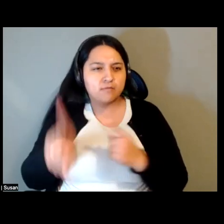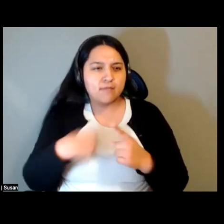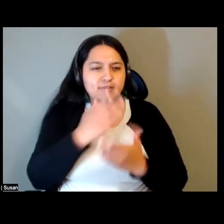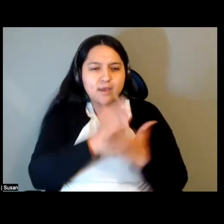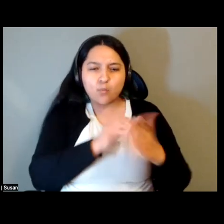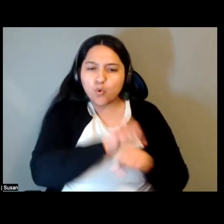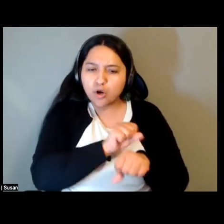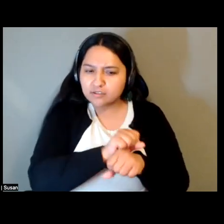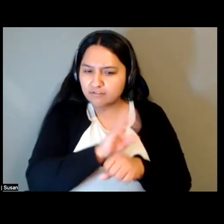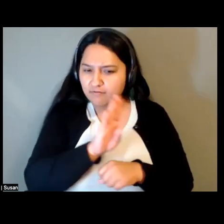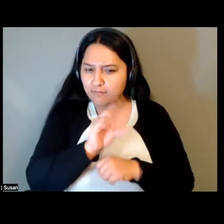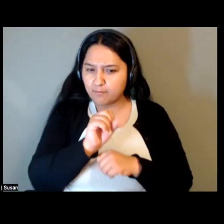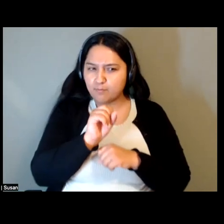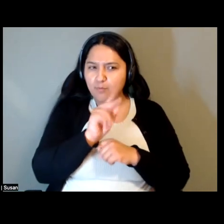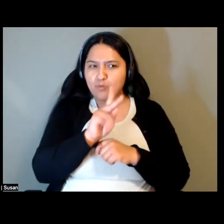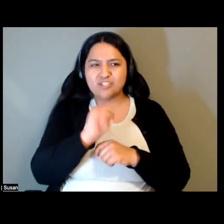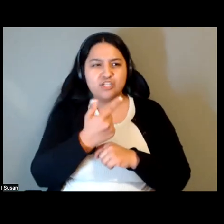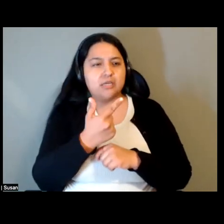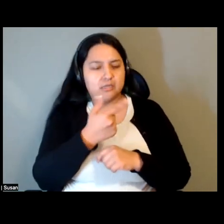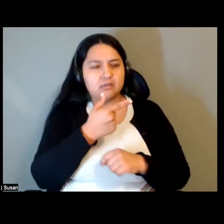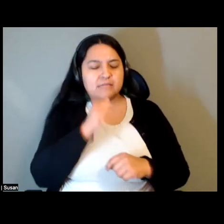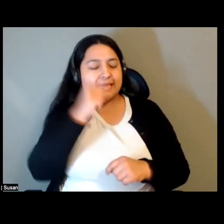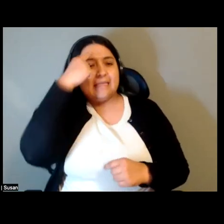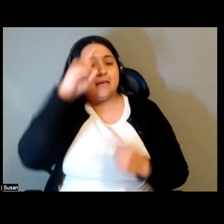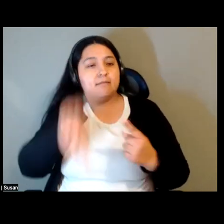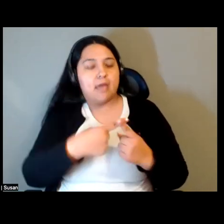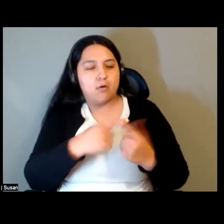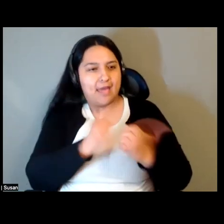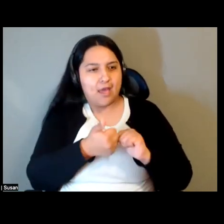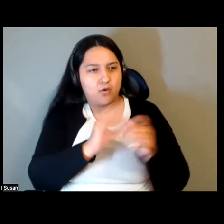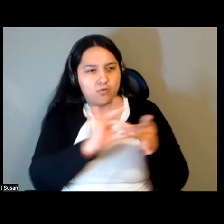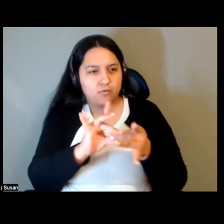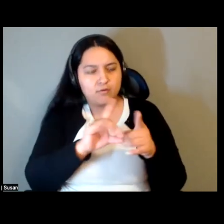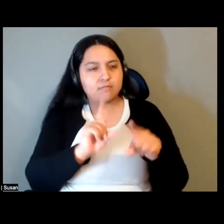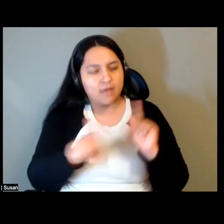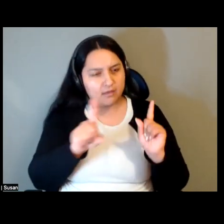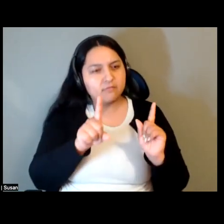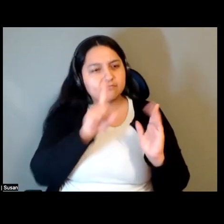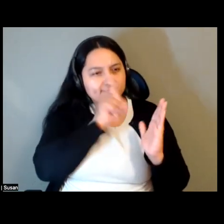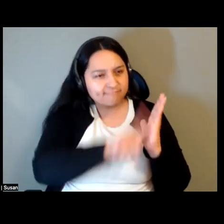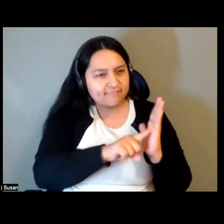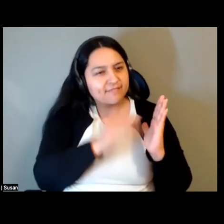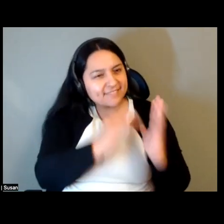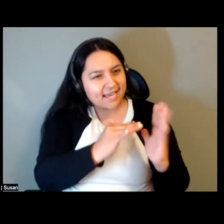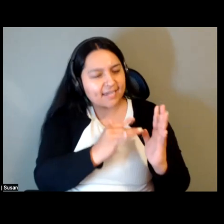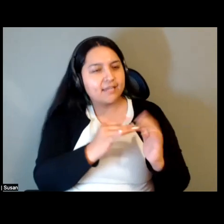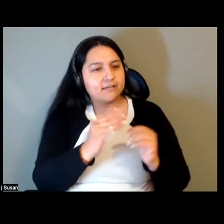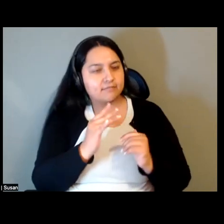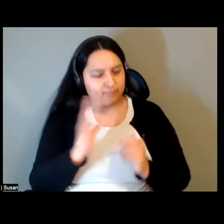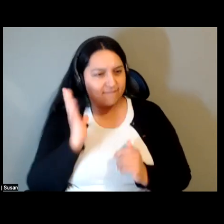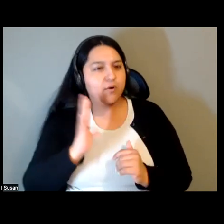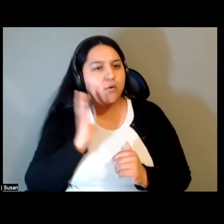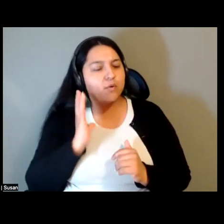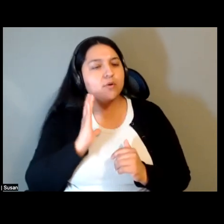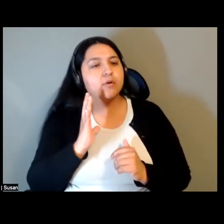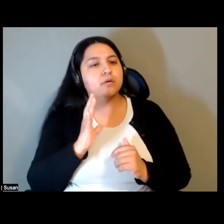particular way. You know, it's one of many things that I study or have studied or digested in many respects. But it